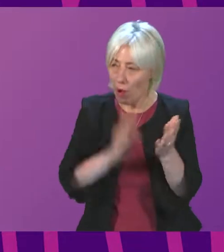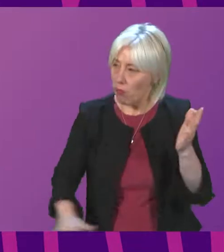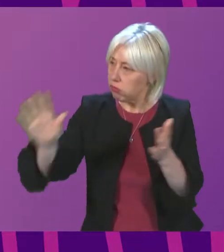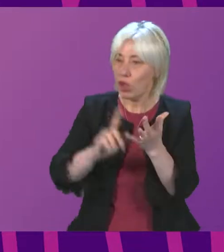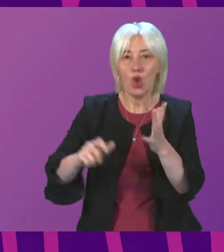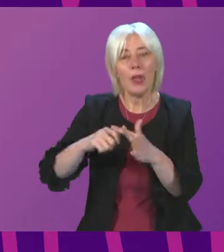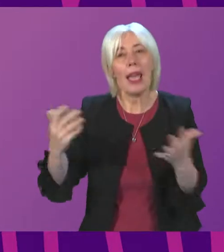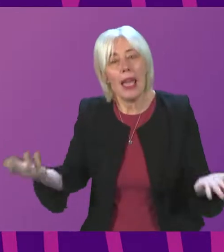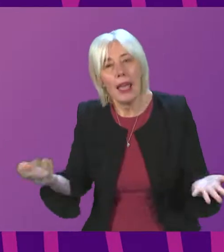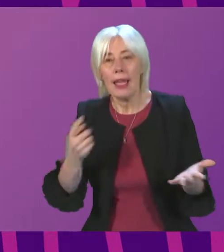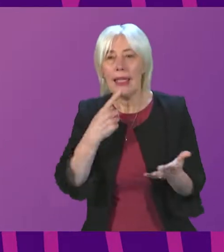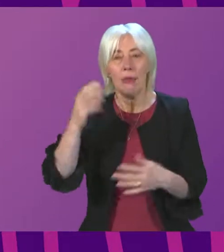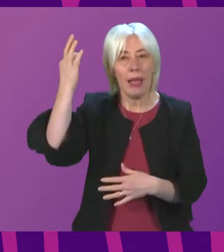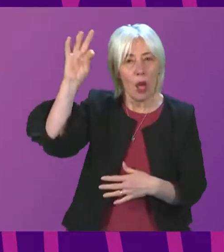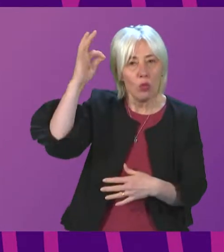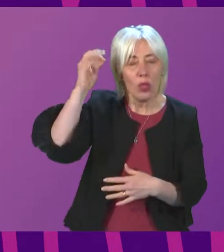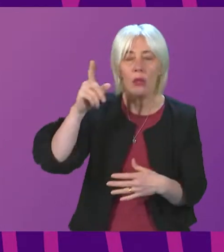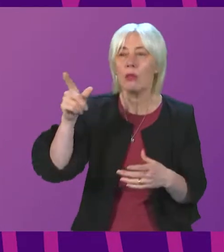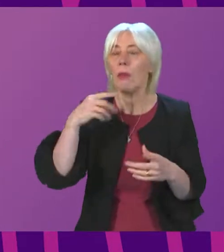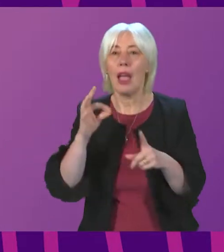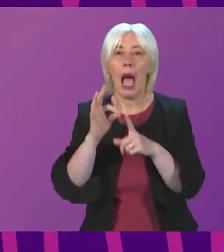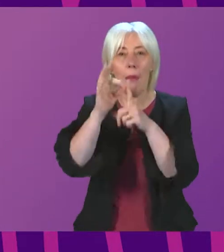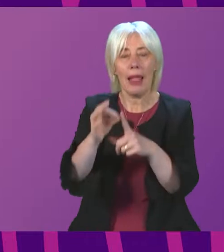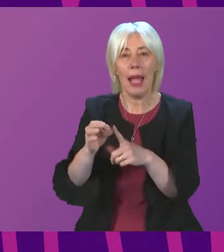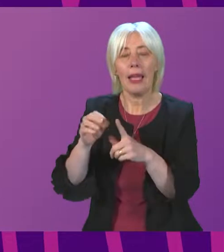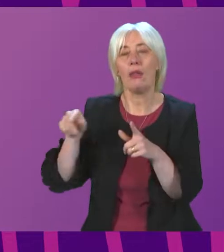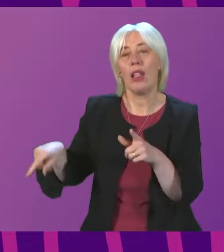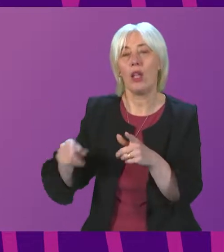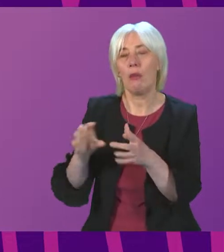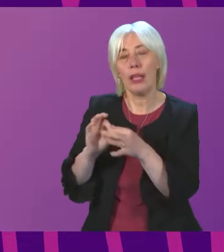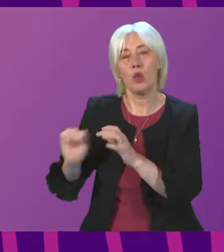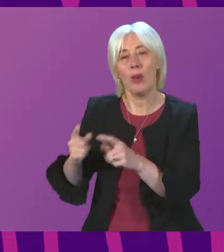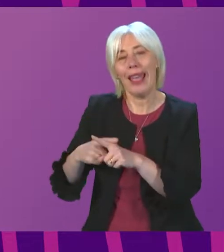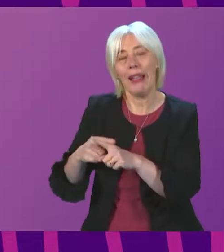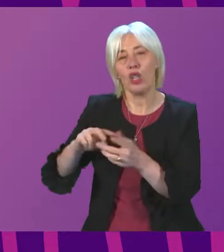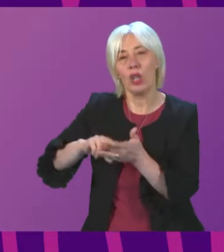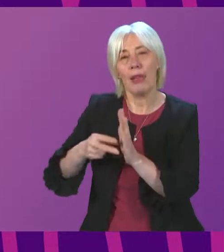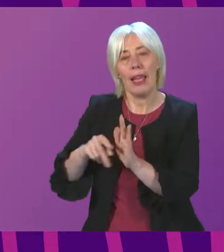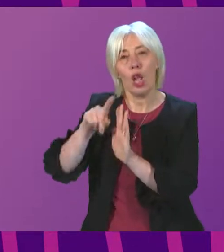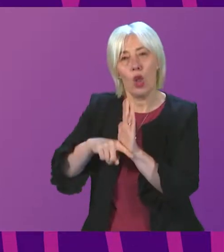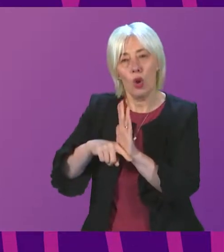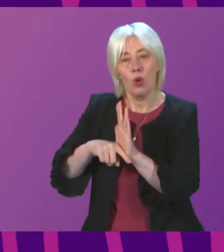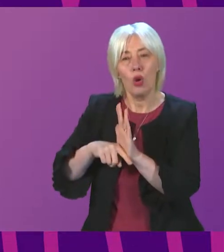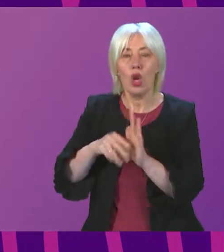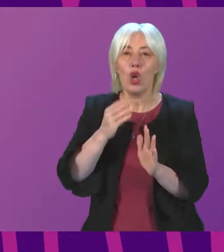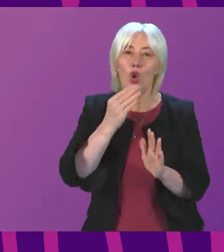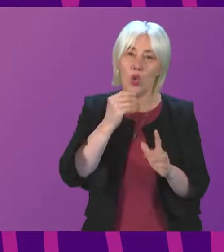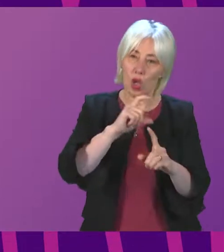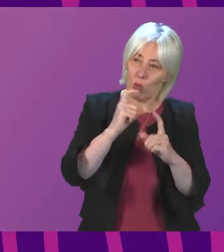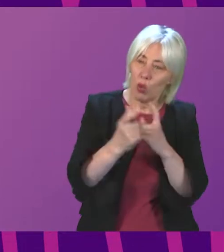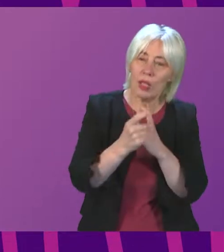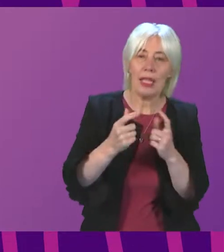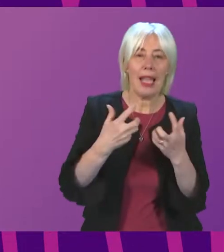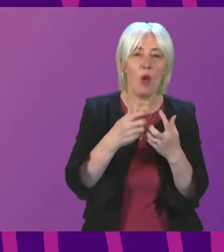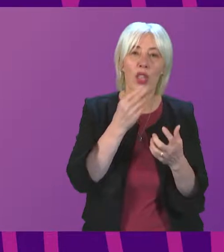example, local authorities applying English planning law, the use of inquiries and how communities can best contribute to these